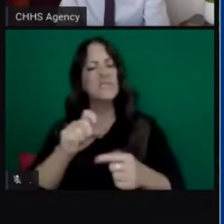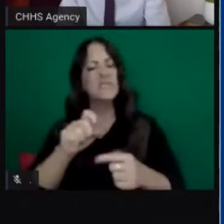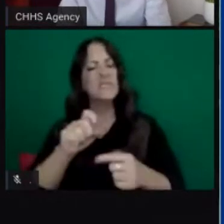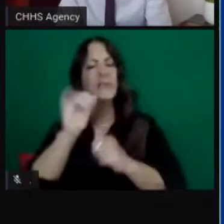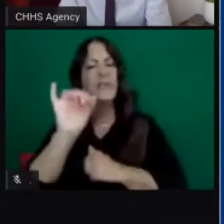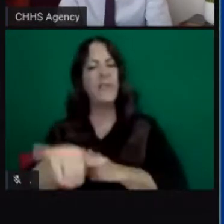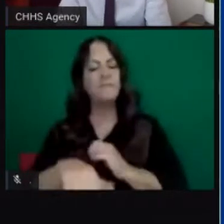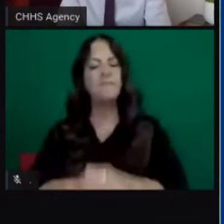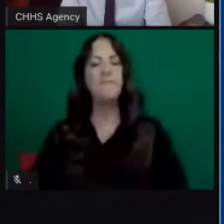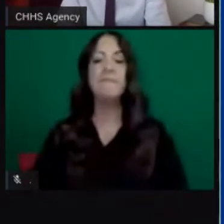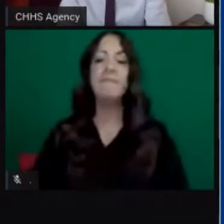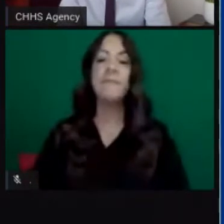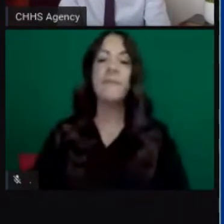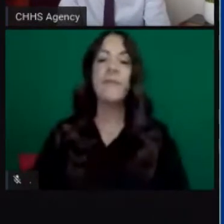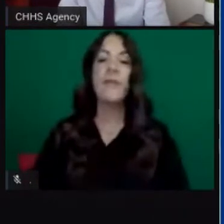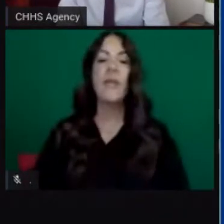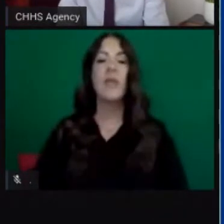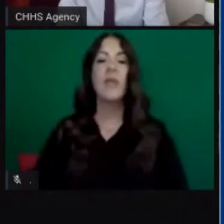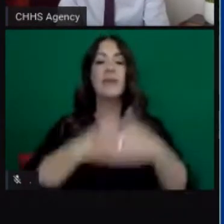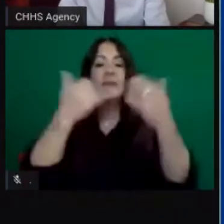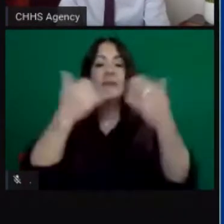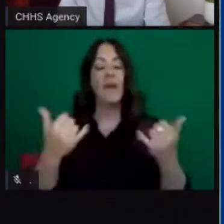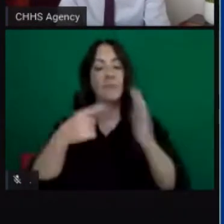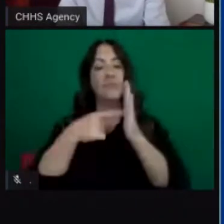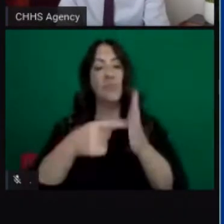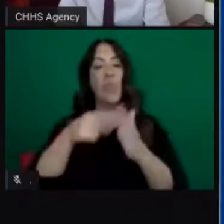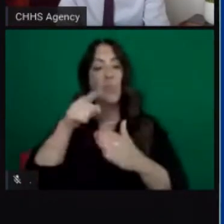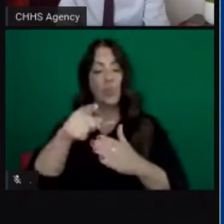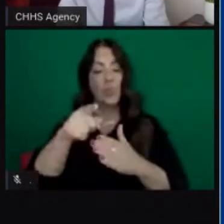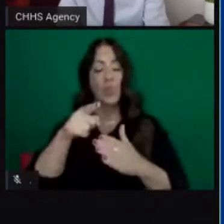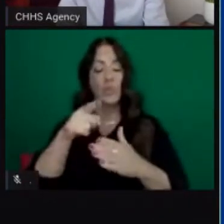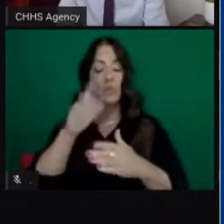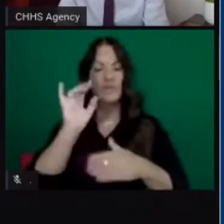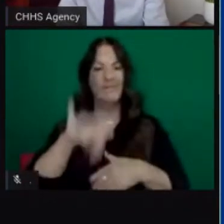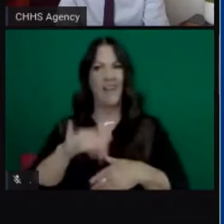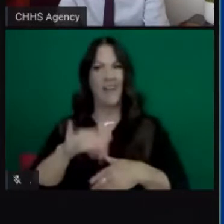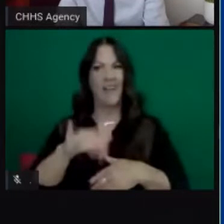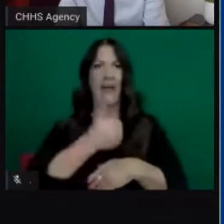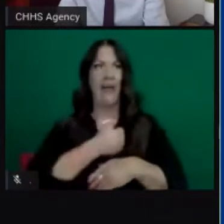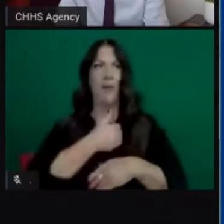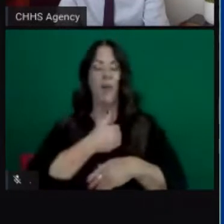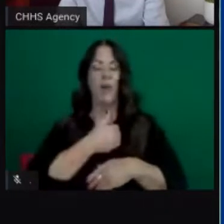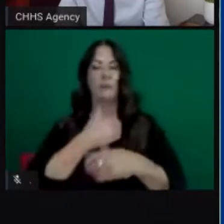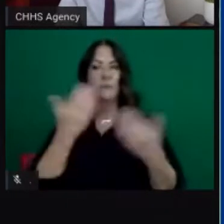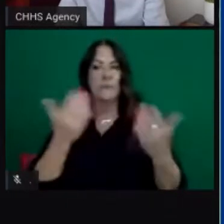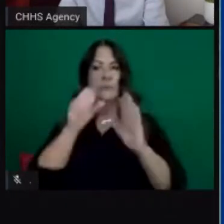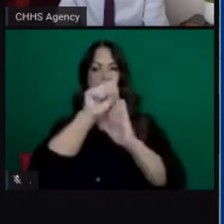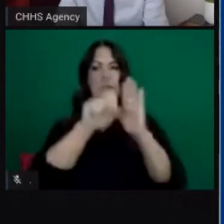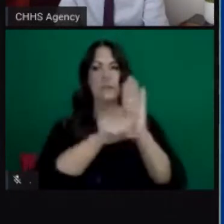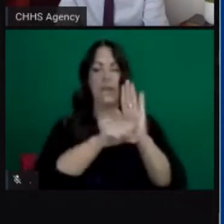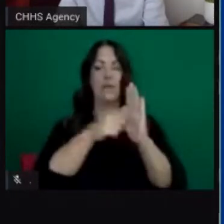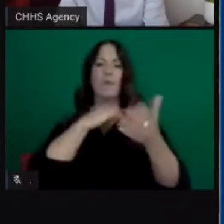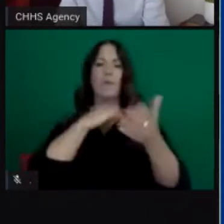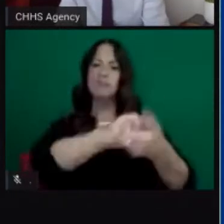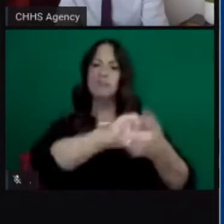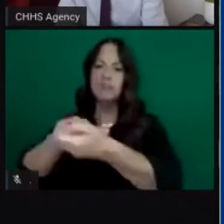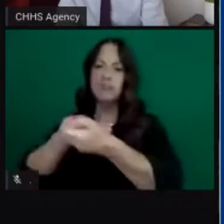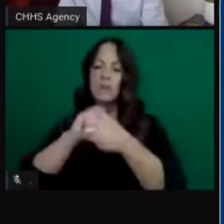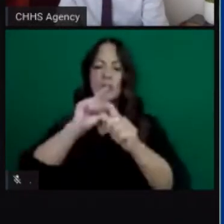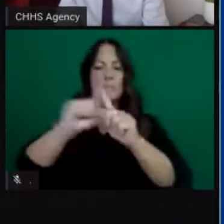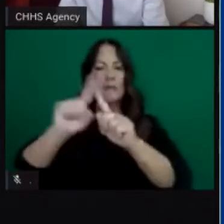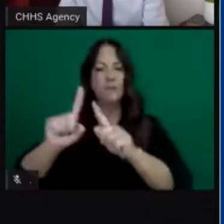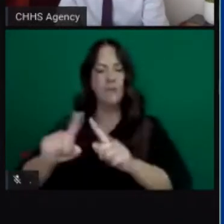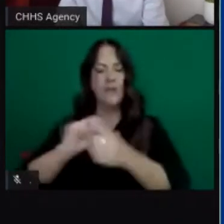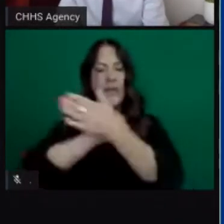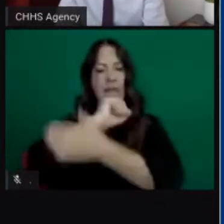um to give you a closer look the state is working with our county partners and other leaders with experience and thinking